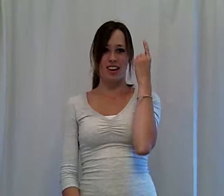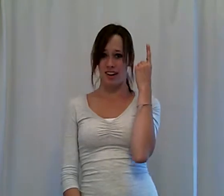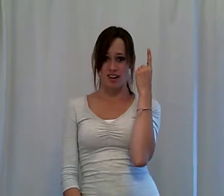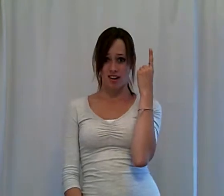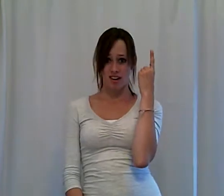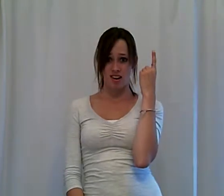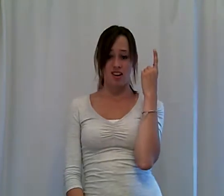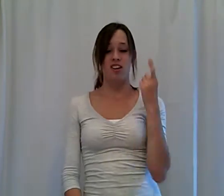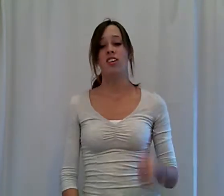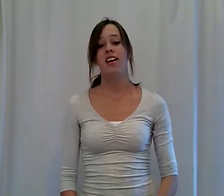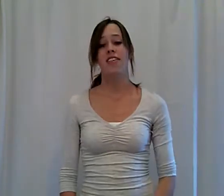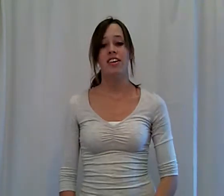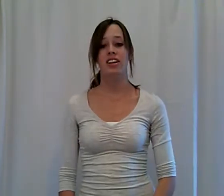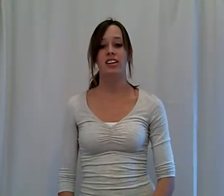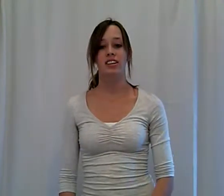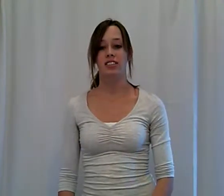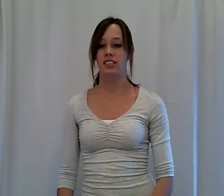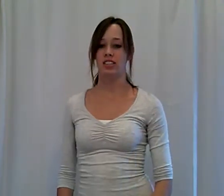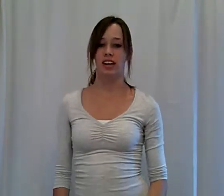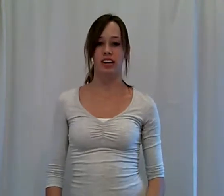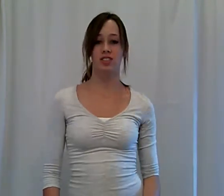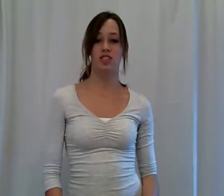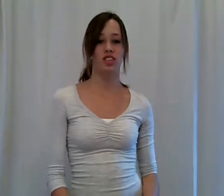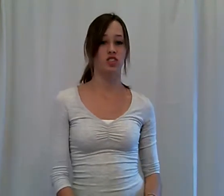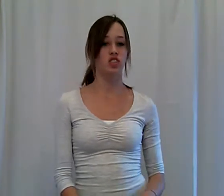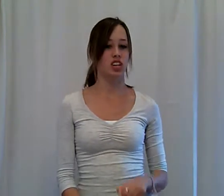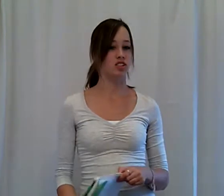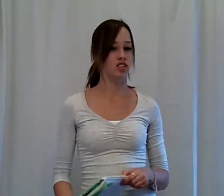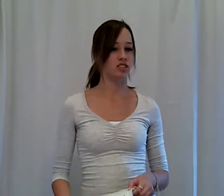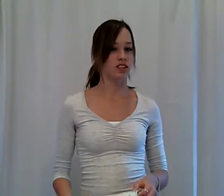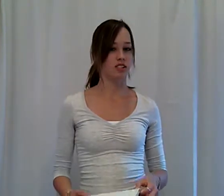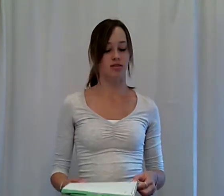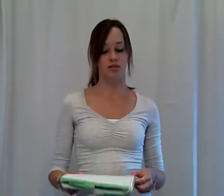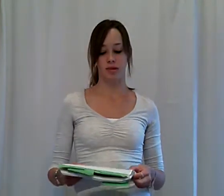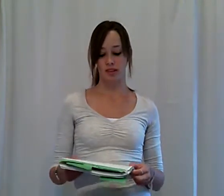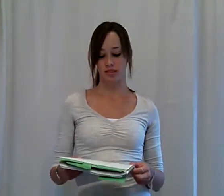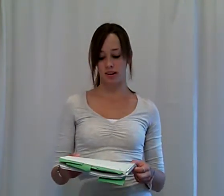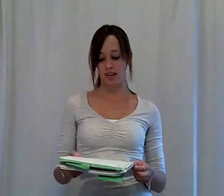hair. And then is it. I guess exchange ourselves is I saw.